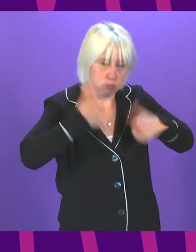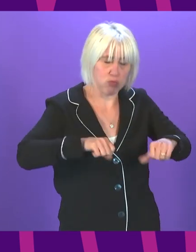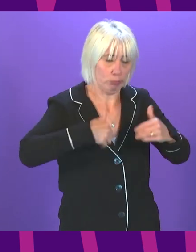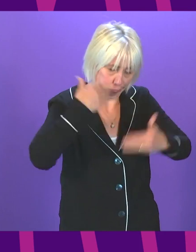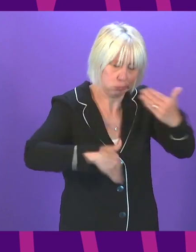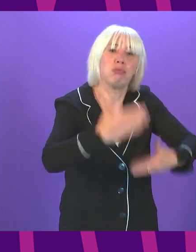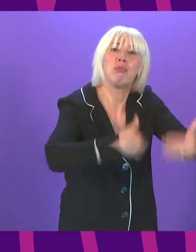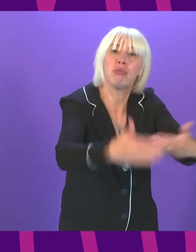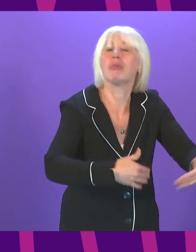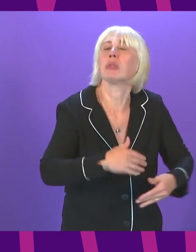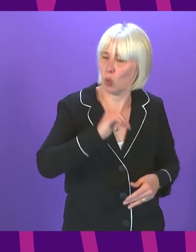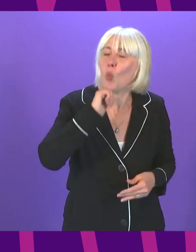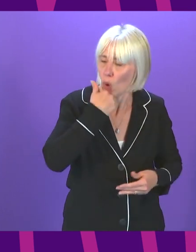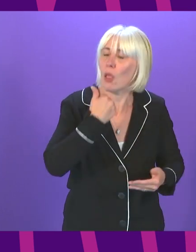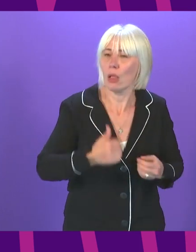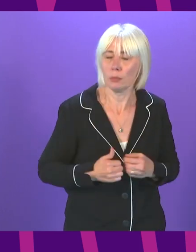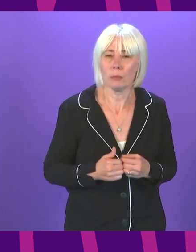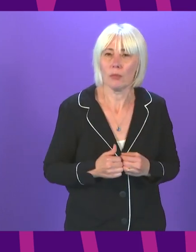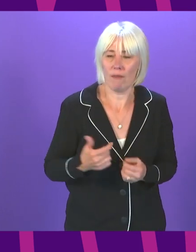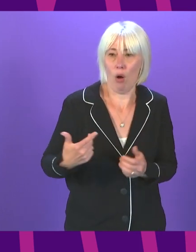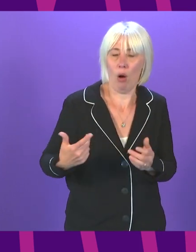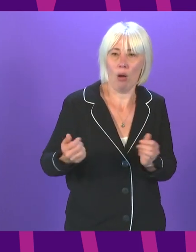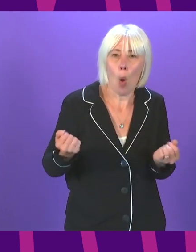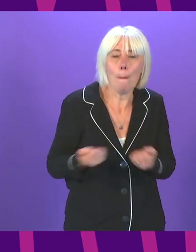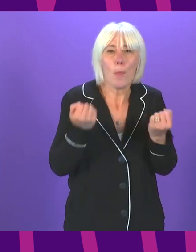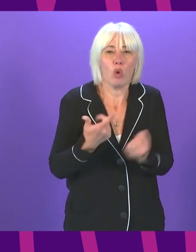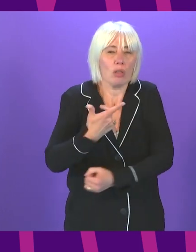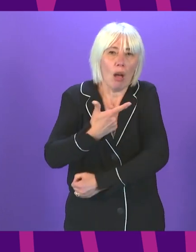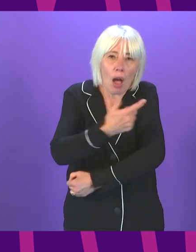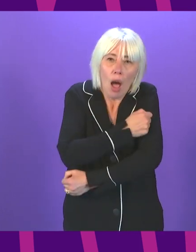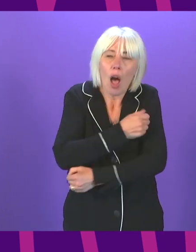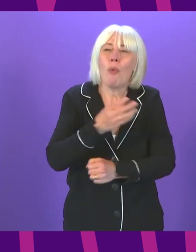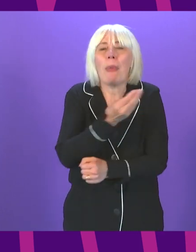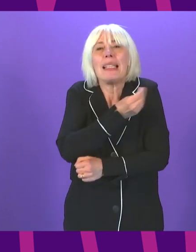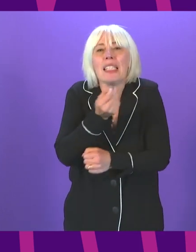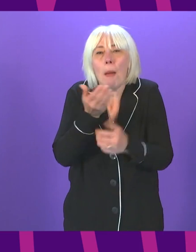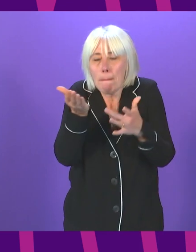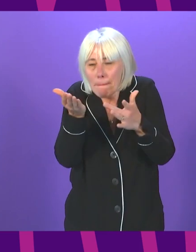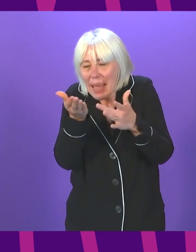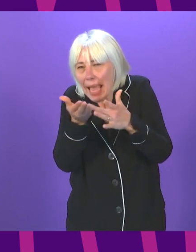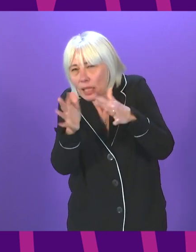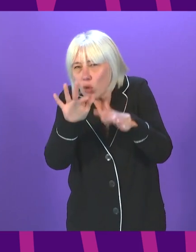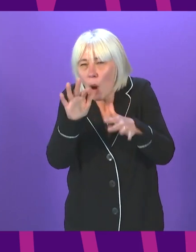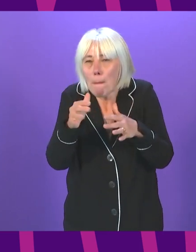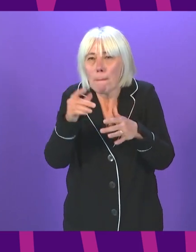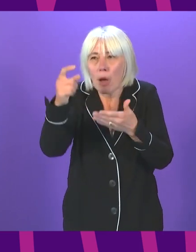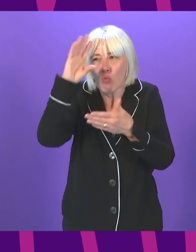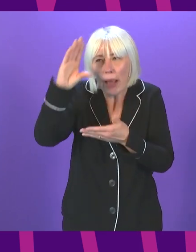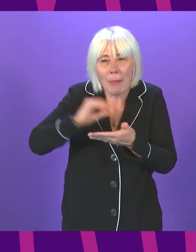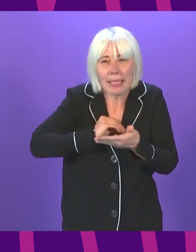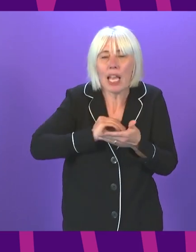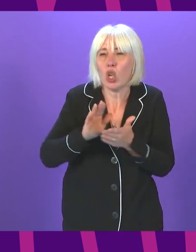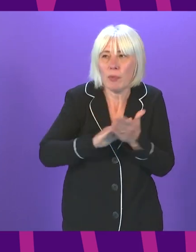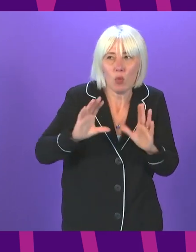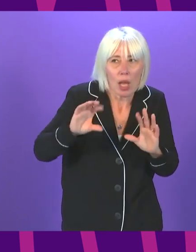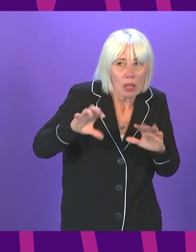JCVI gives final recommendation. We have interim recommendations that have been the planning basis for that. I